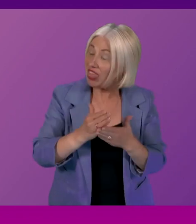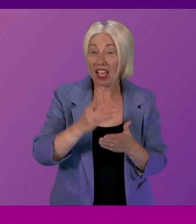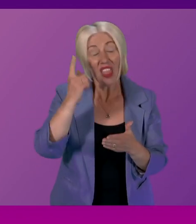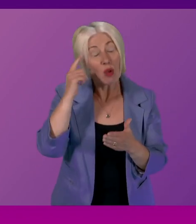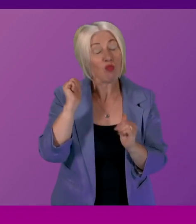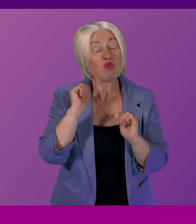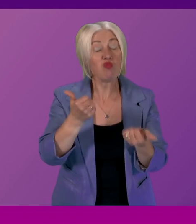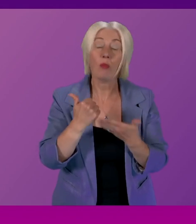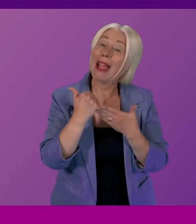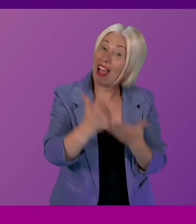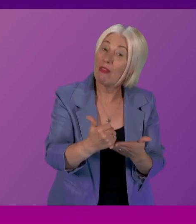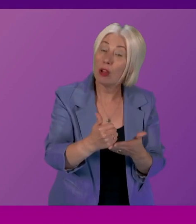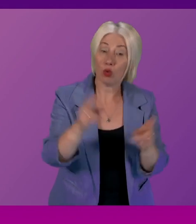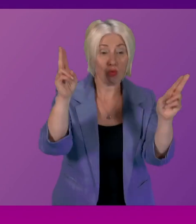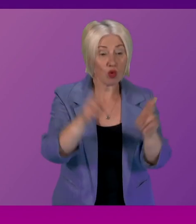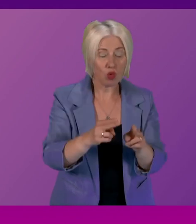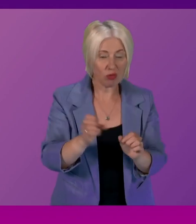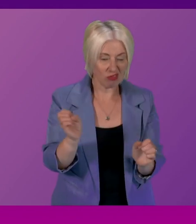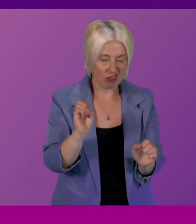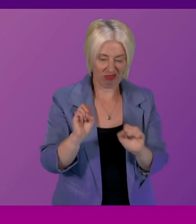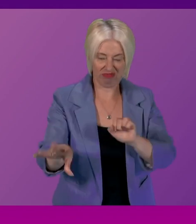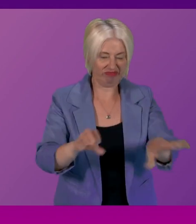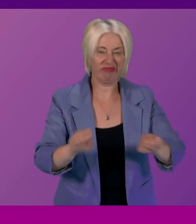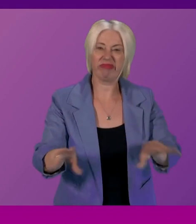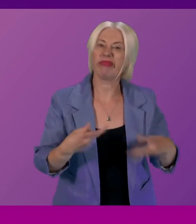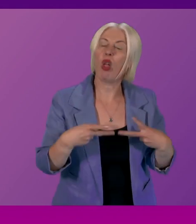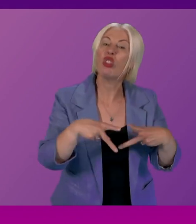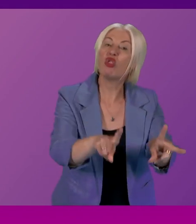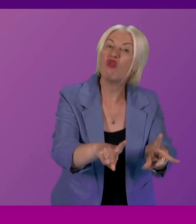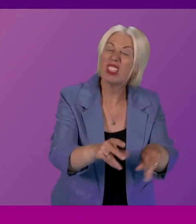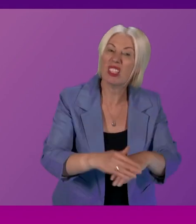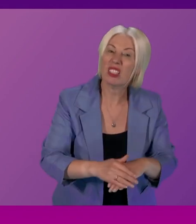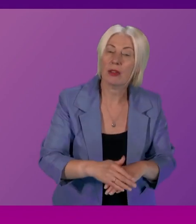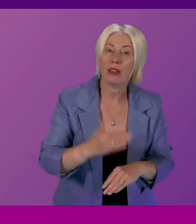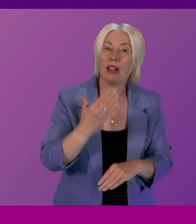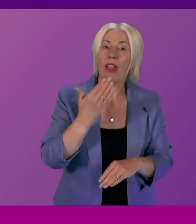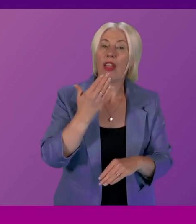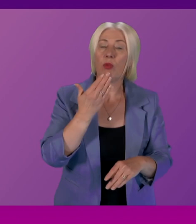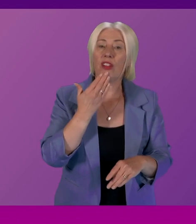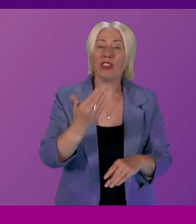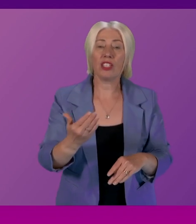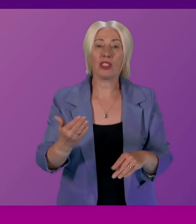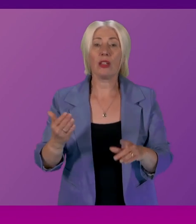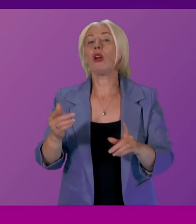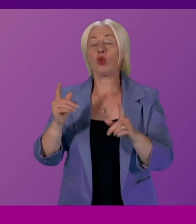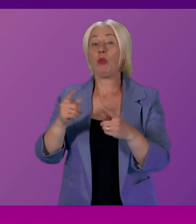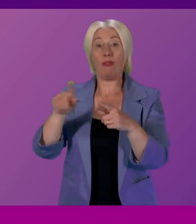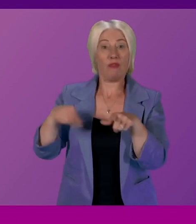been very helpful in relation to reducing litter on our streets thank you the committee will be following up